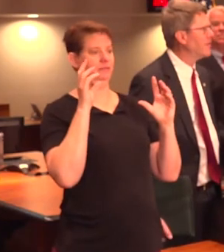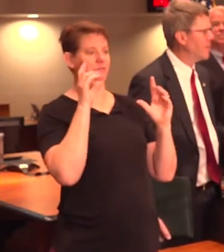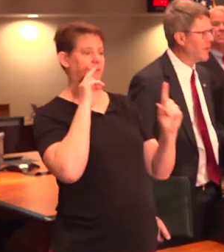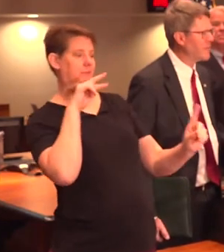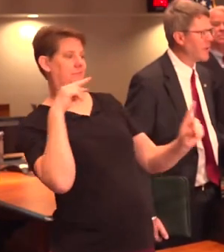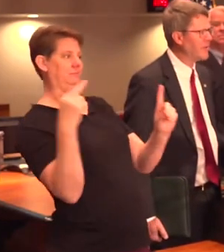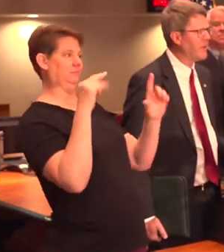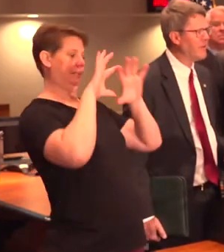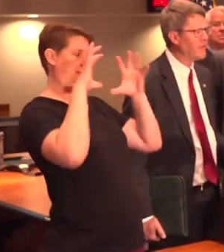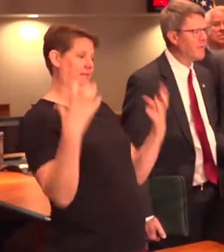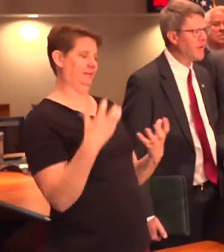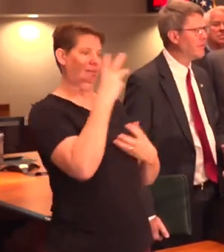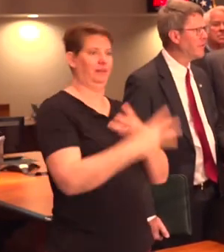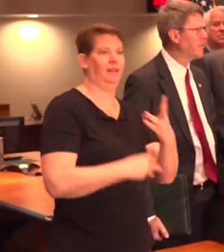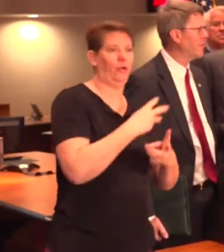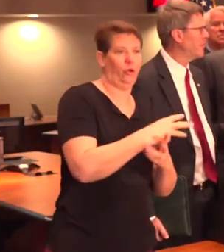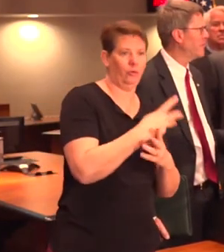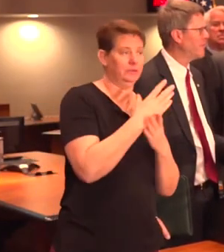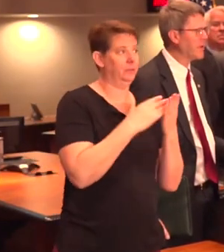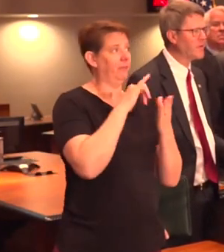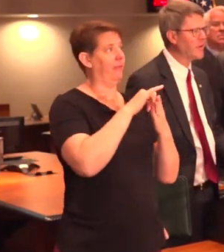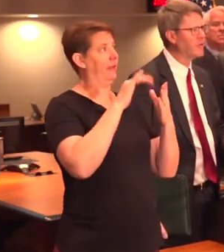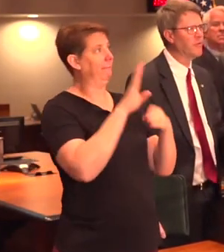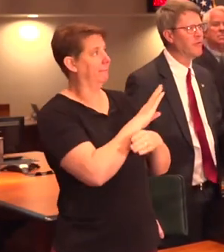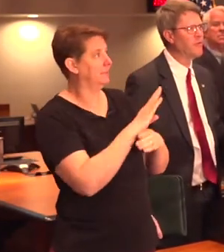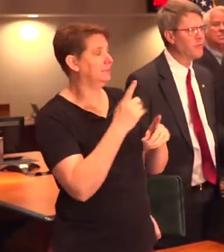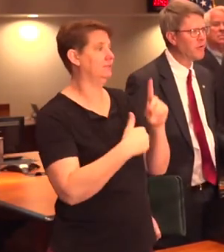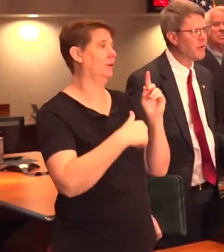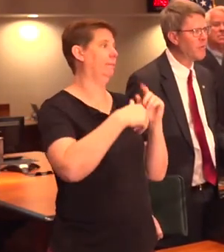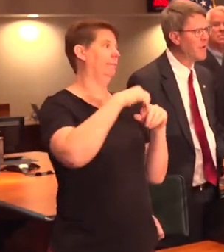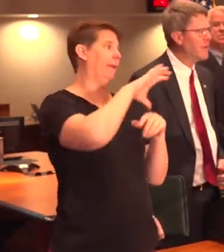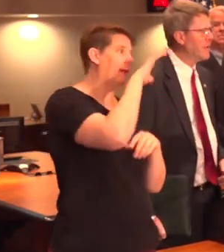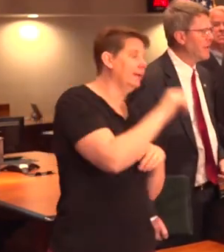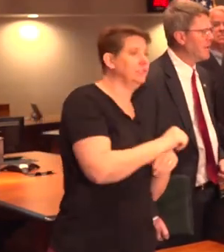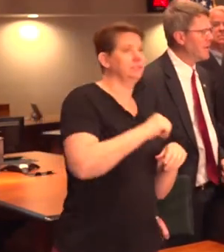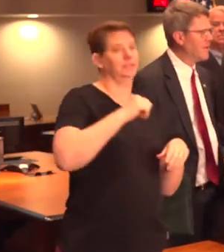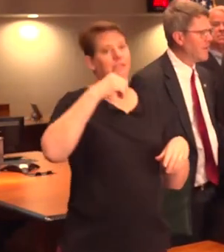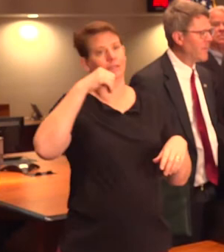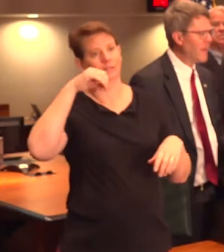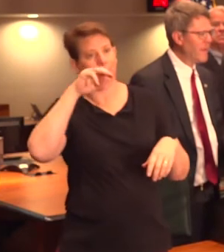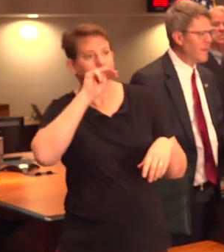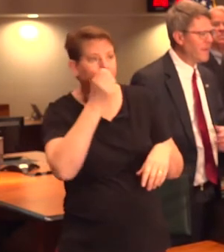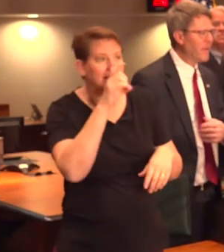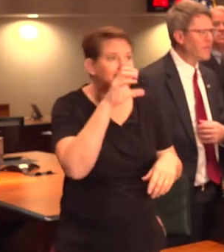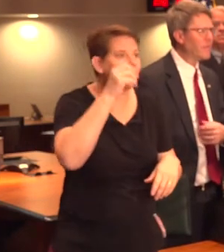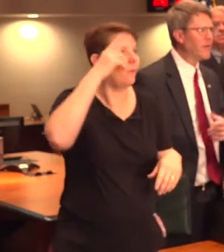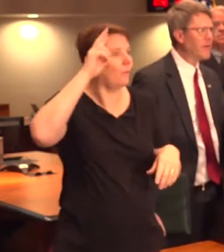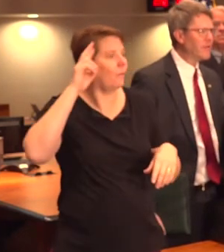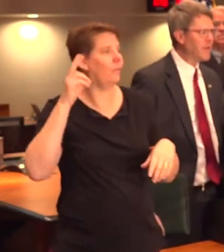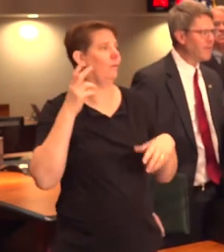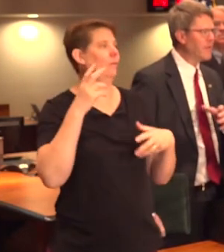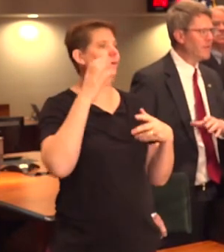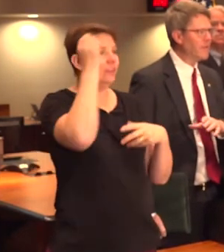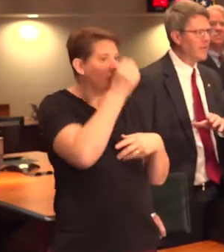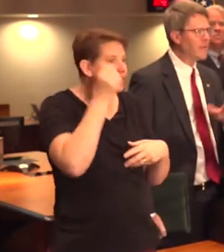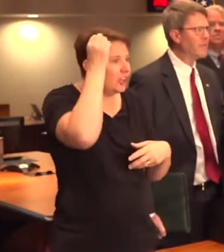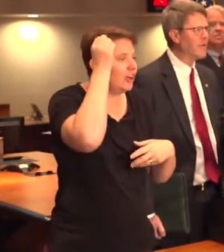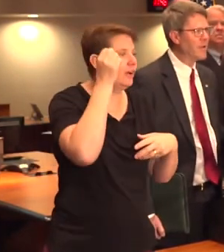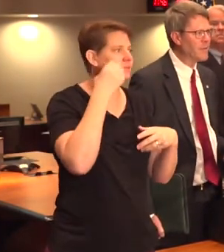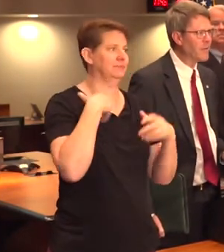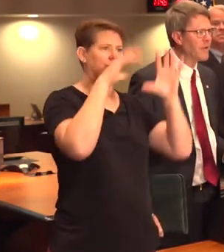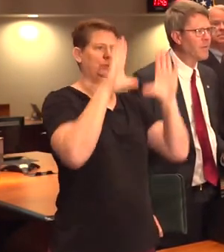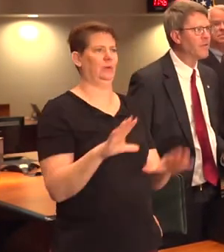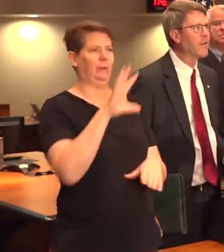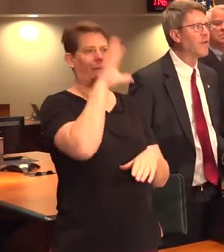And some of that supply chain is from Asia, some of it's from Mexico, some of it's from Europe. And you have some great companies in the